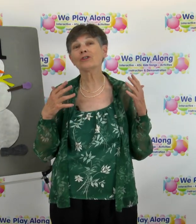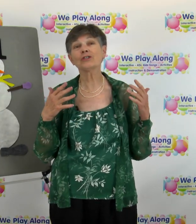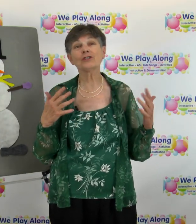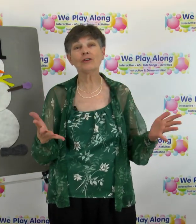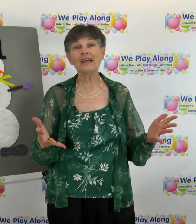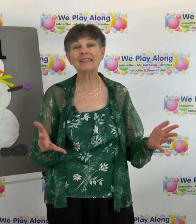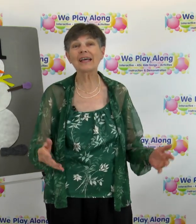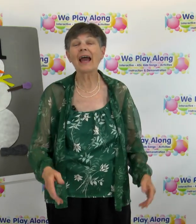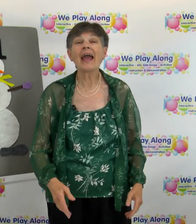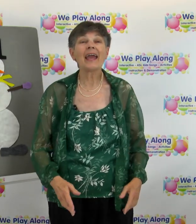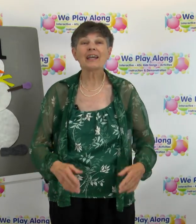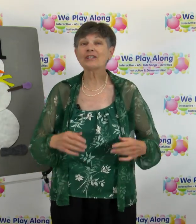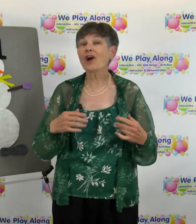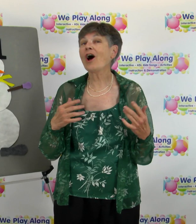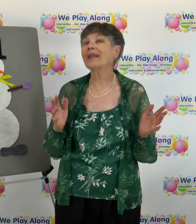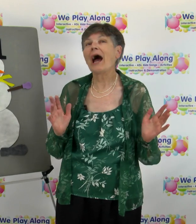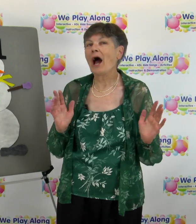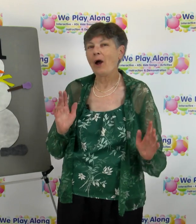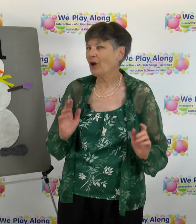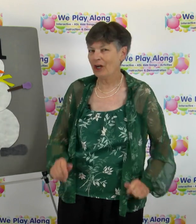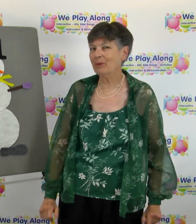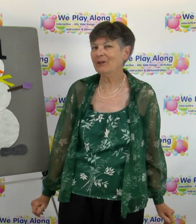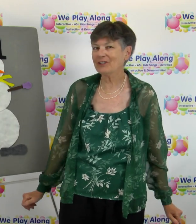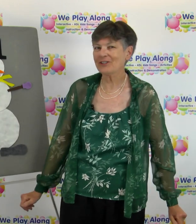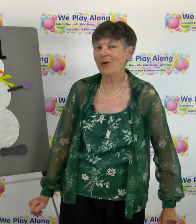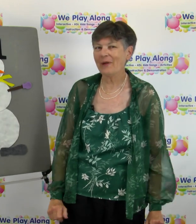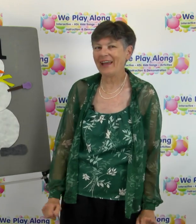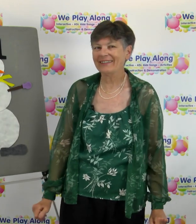your students and it's called Gonna Build a Snowman.